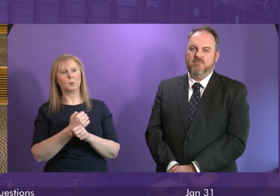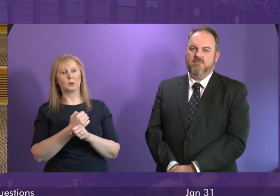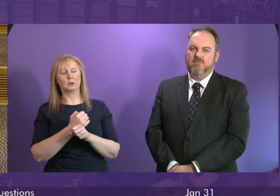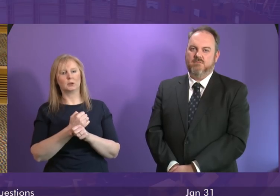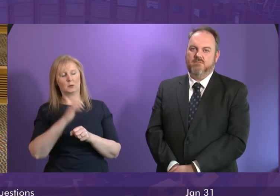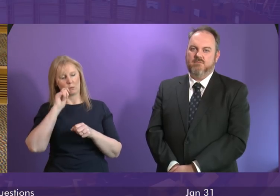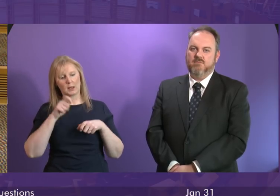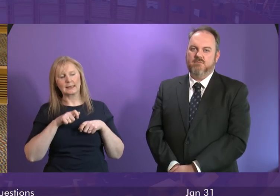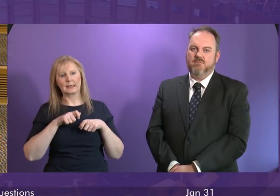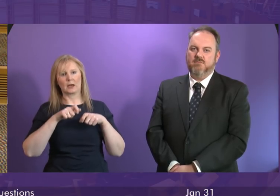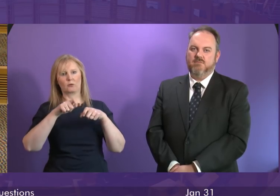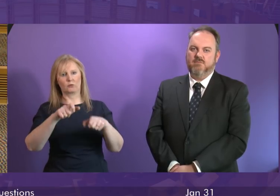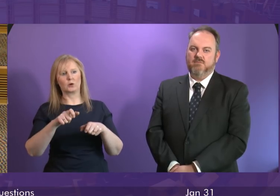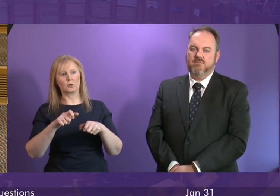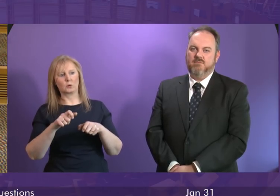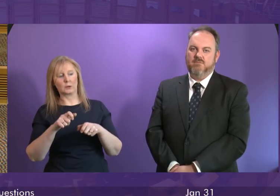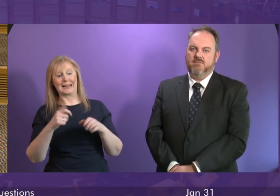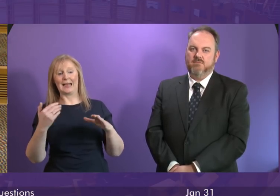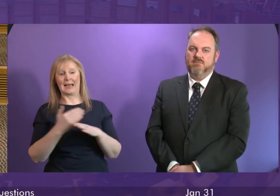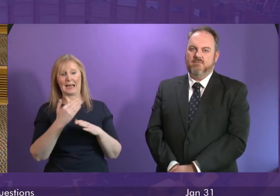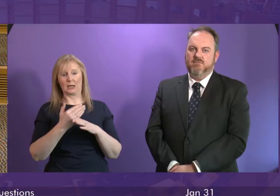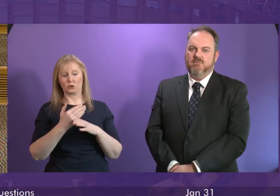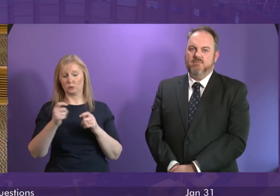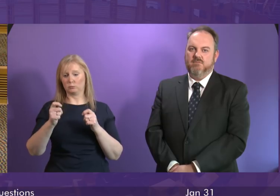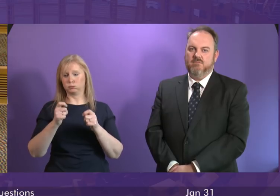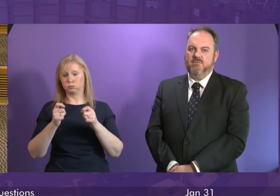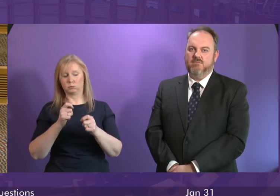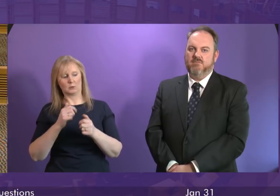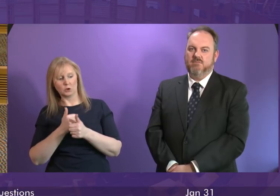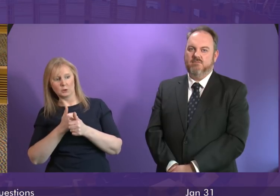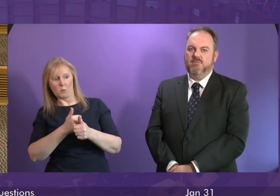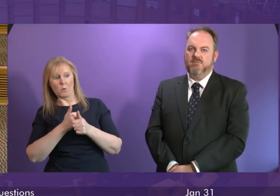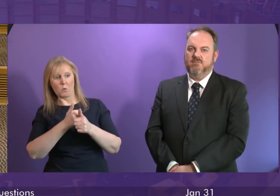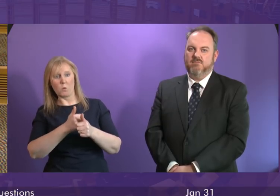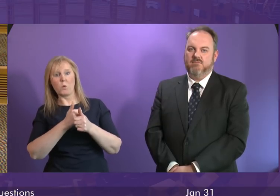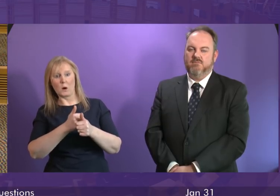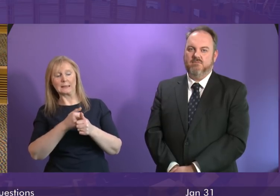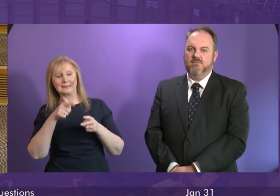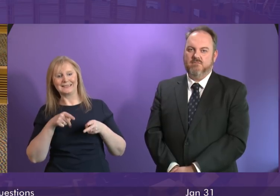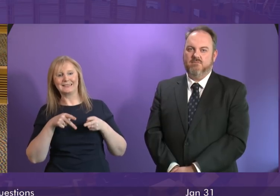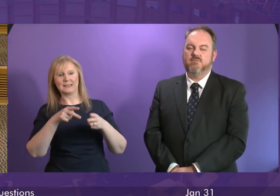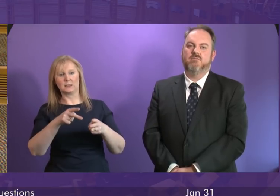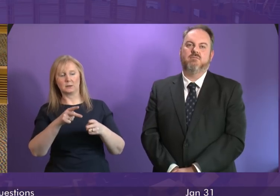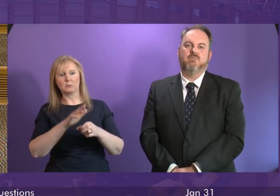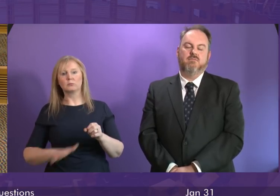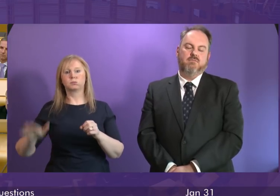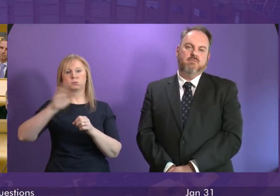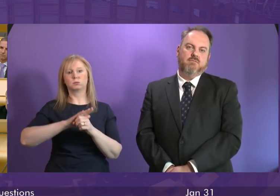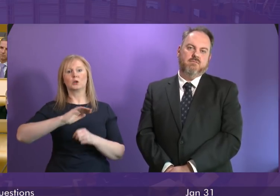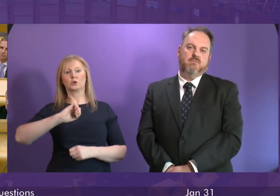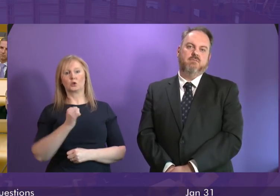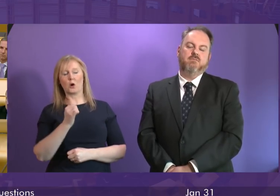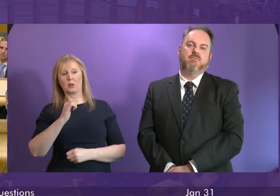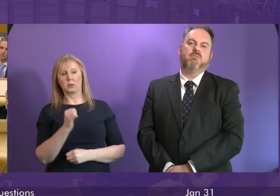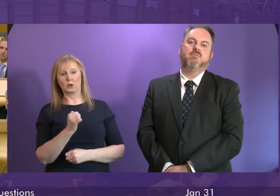we will continue to take whatever action is necessary to support a system overall in Scotland not just in the